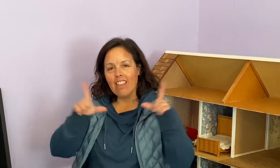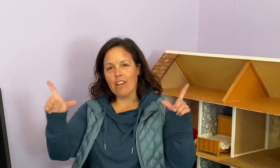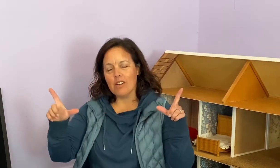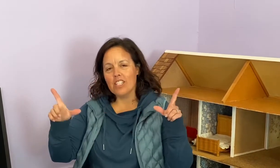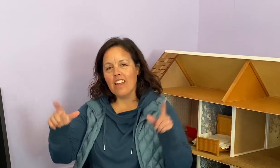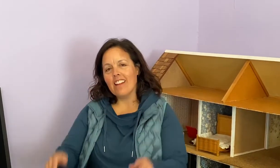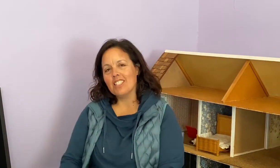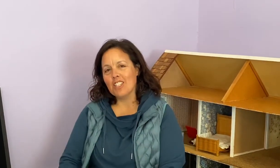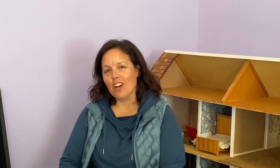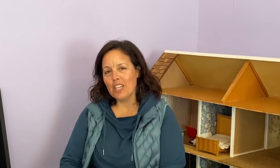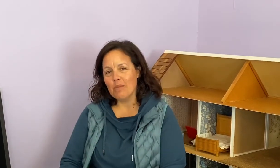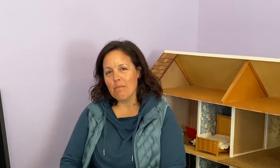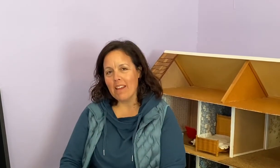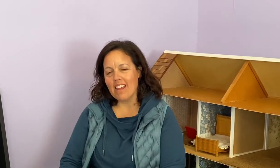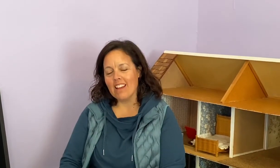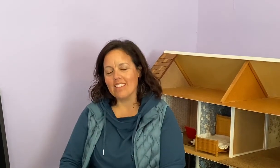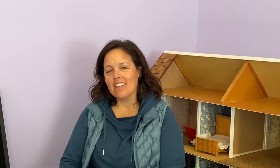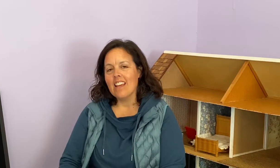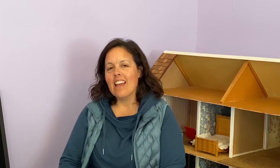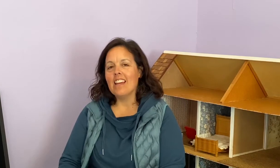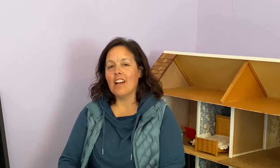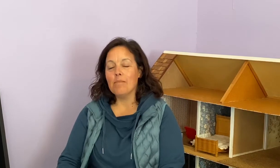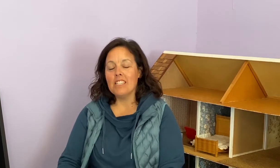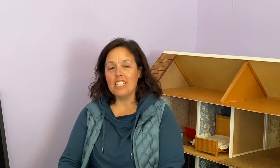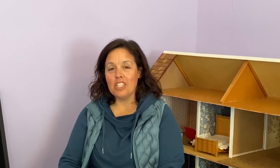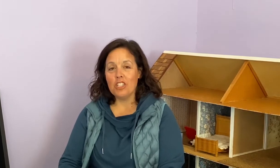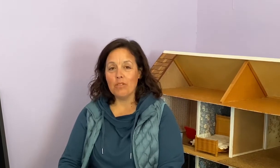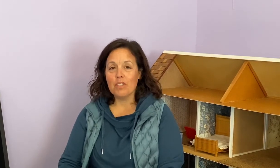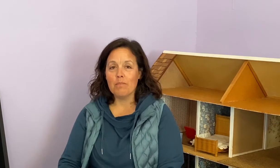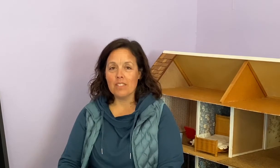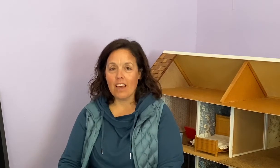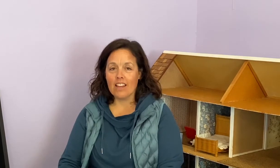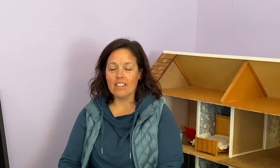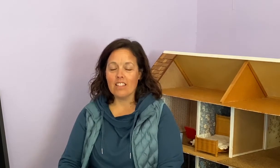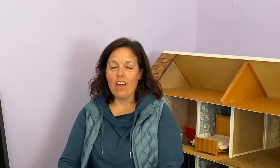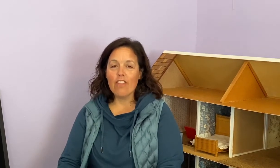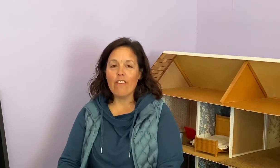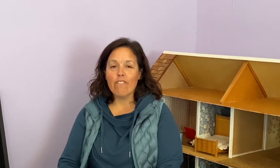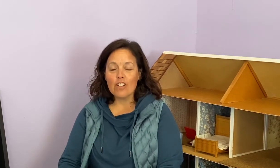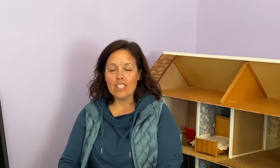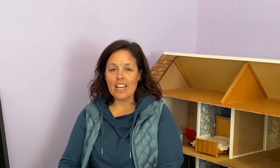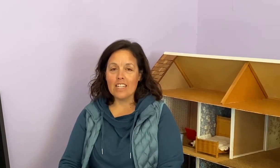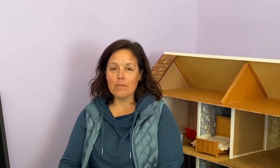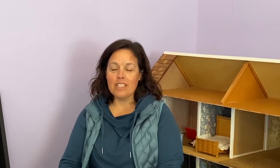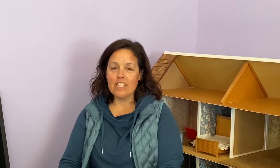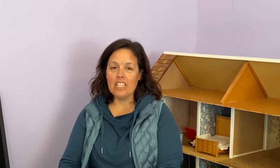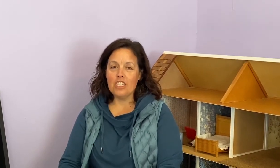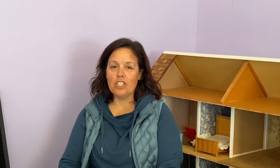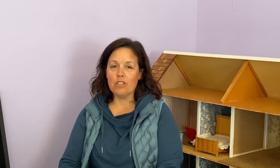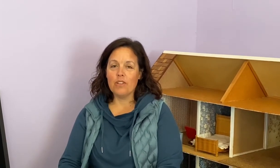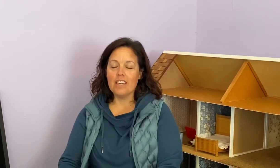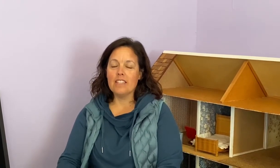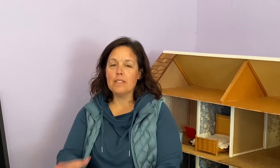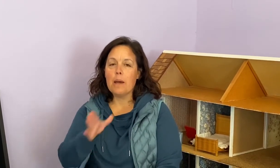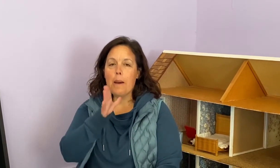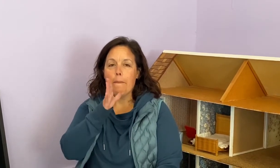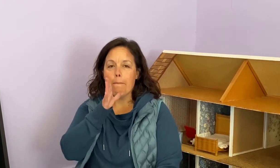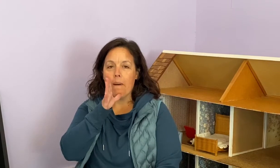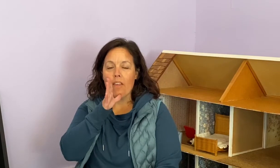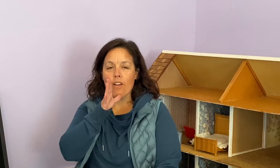language. That's talking with my hands. And I'm going to teach you some signs. The first sign I'm going to teach you is Mother